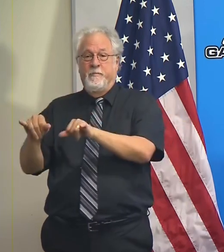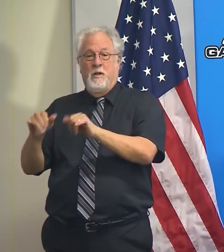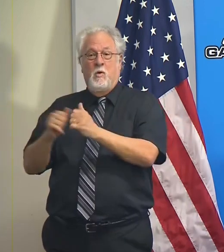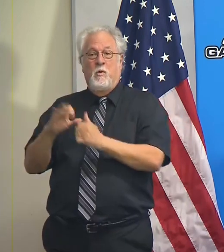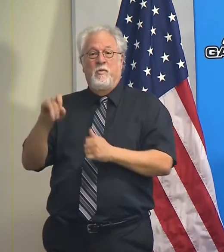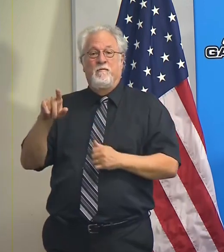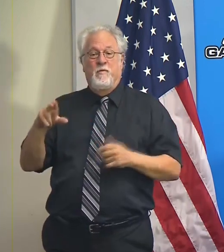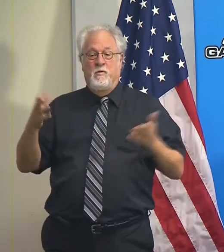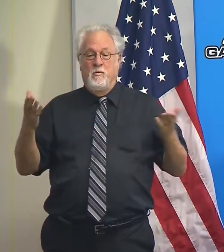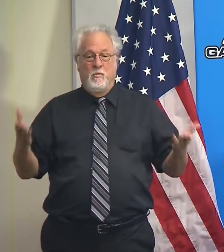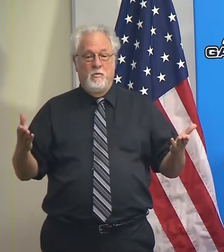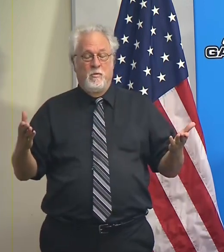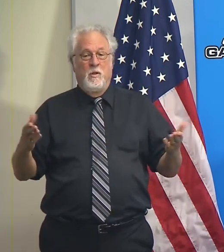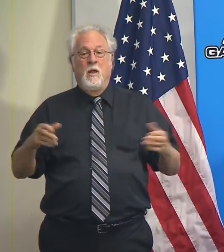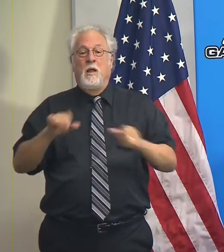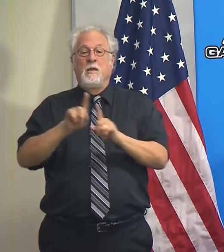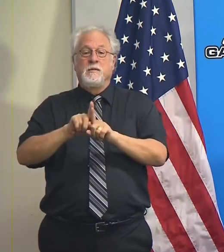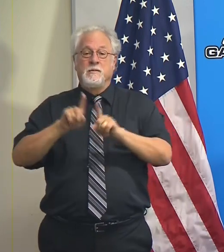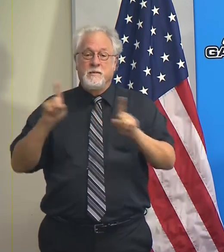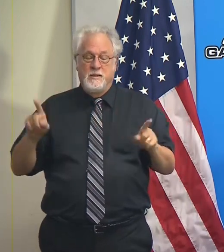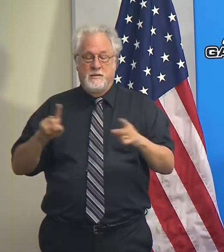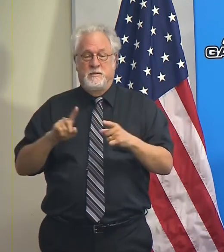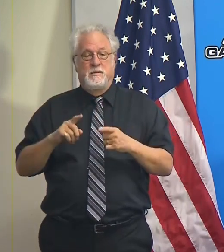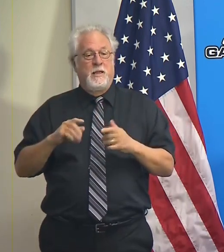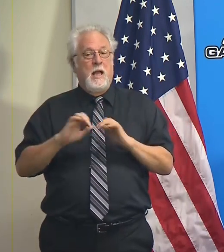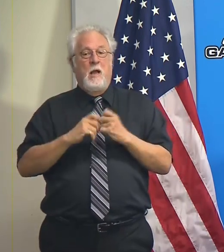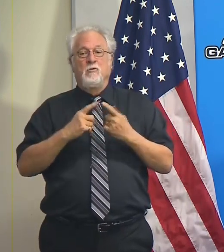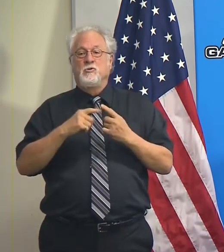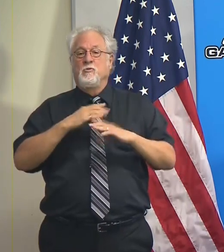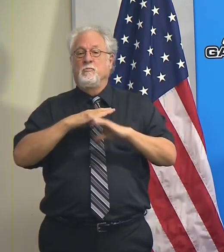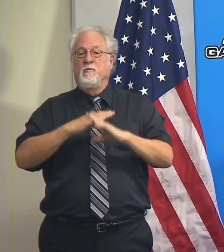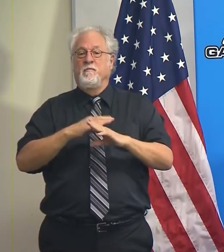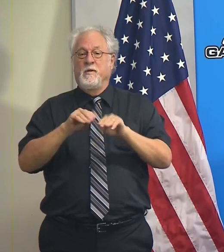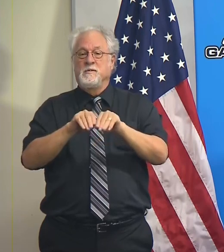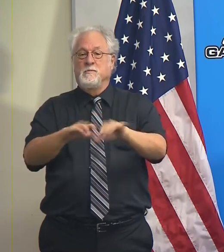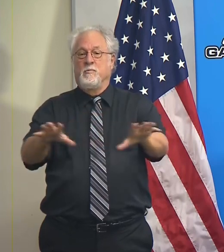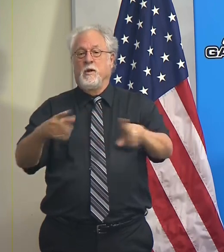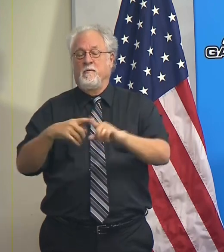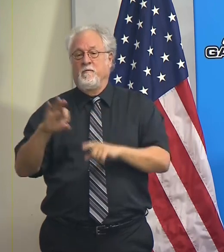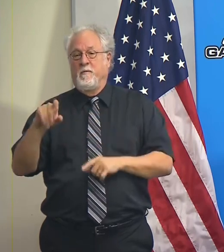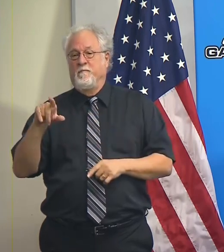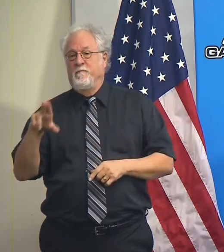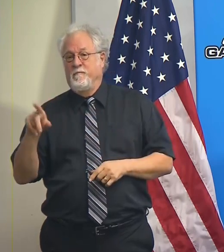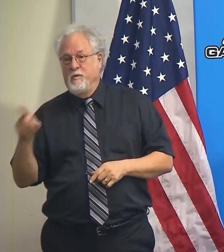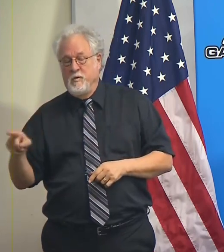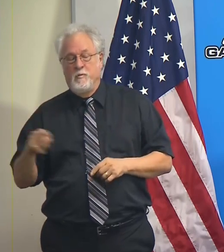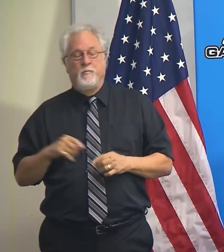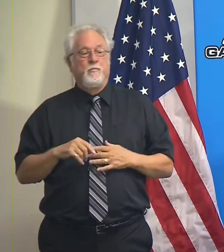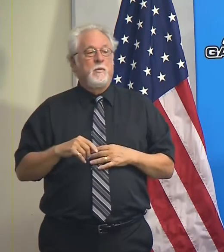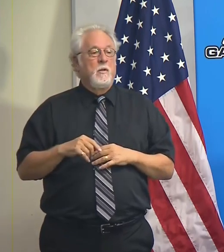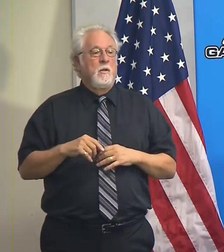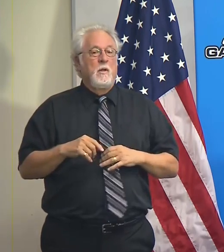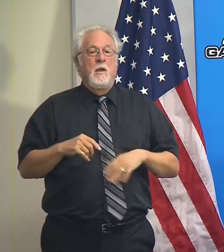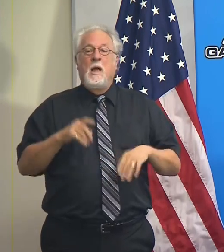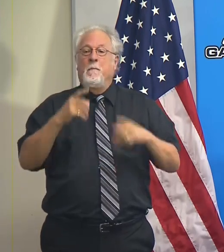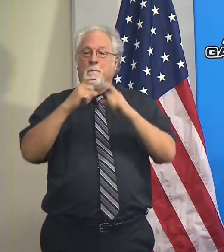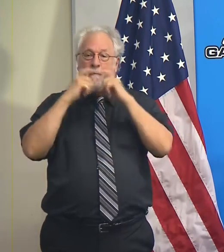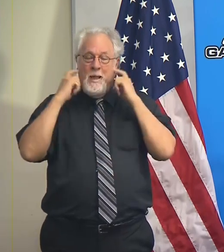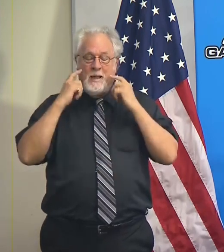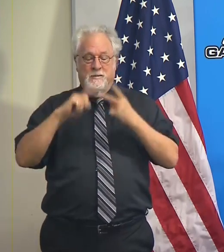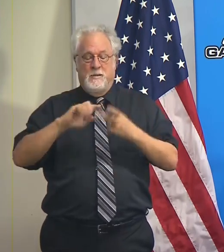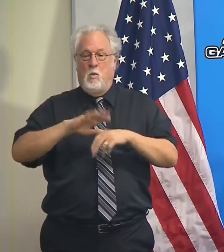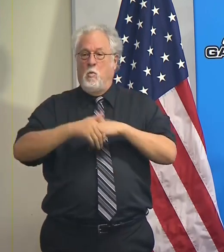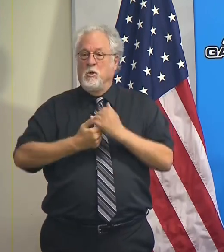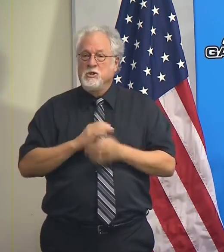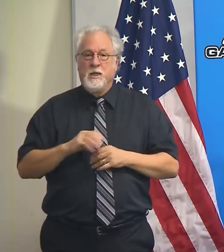the flu. So social distancing is a way to prevent the flu from spreading as much as it would otherwise. The mask, the